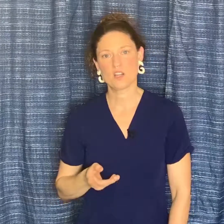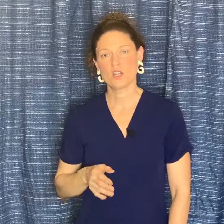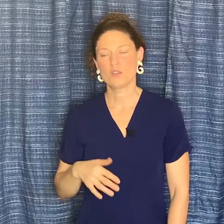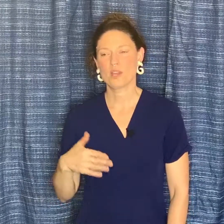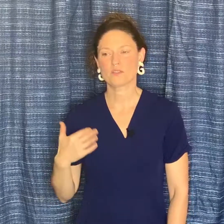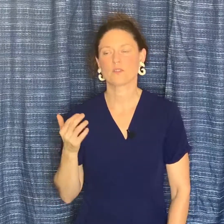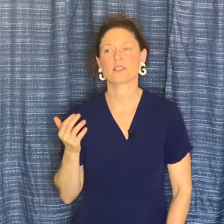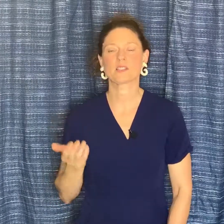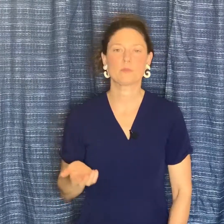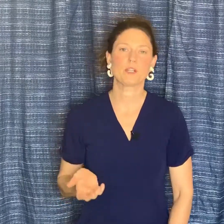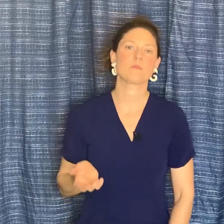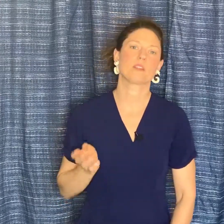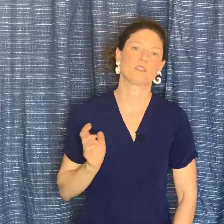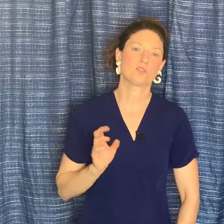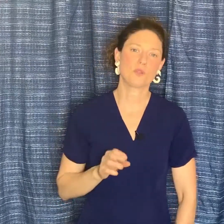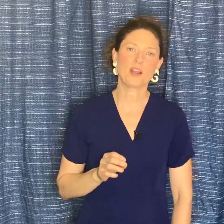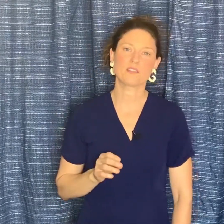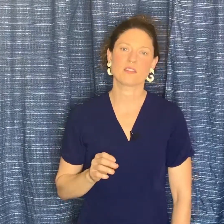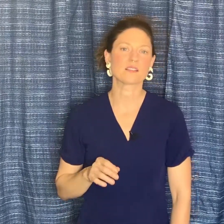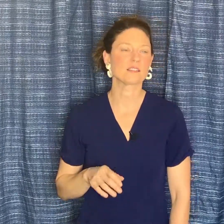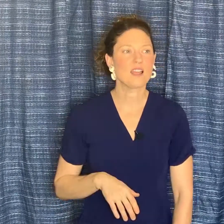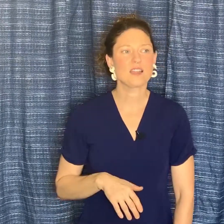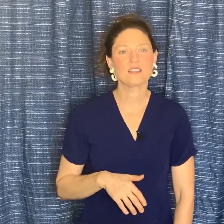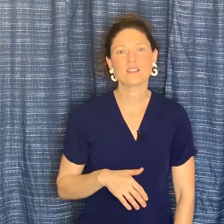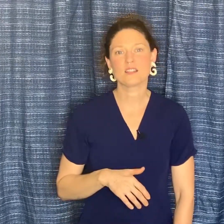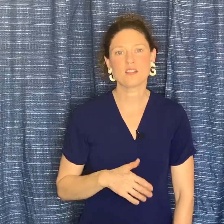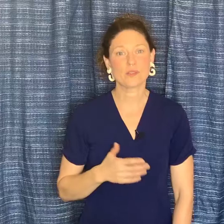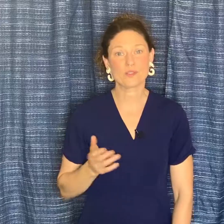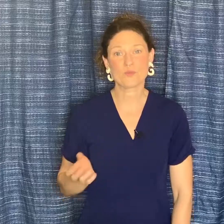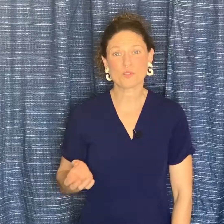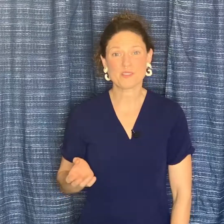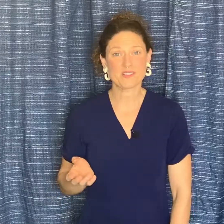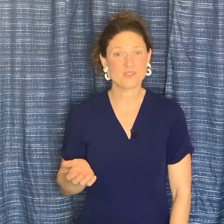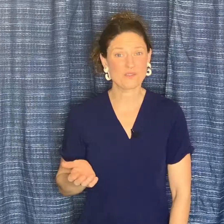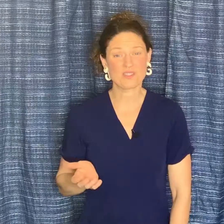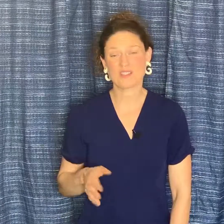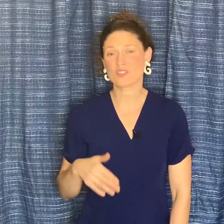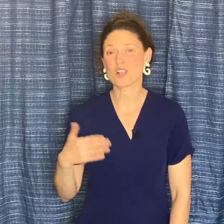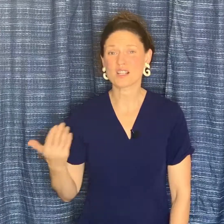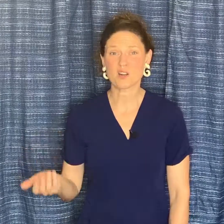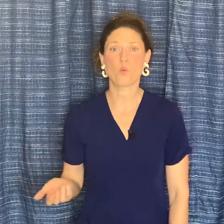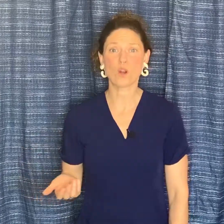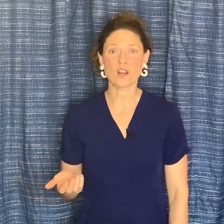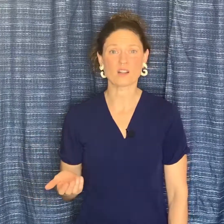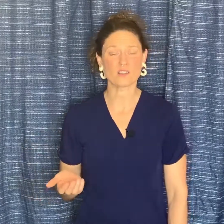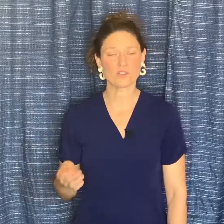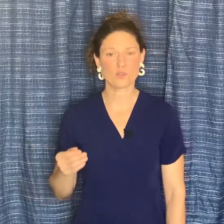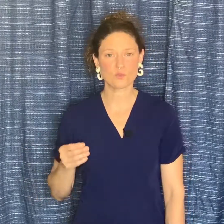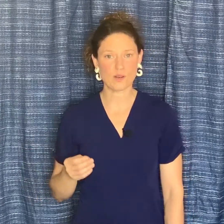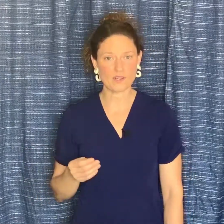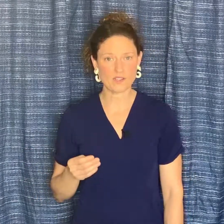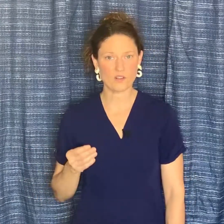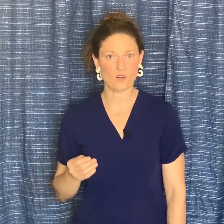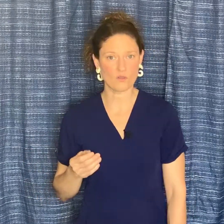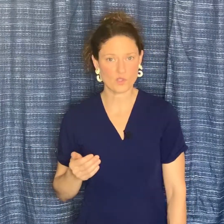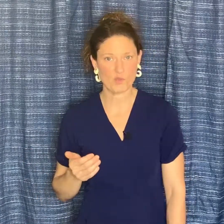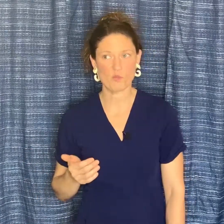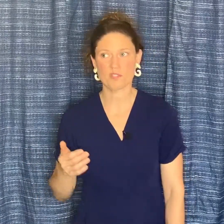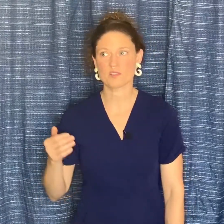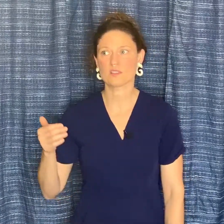You have to experiment and try things. And a certain percentage of those things are not going to work. So running your own small business